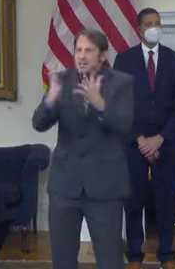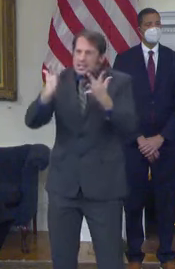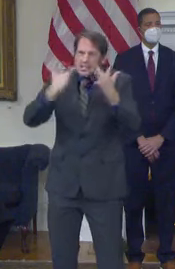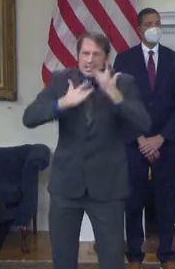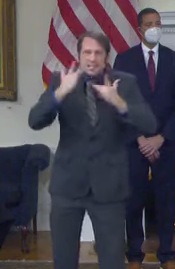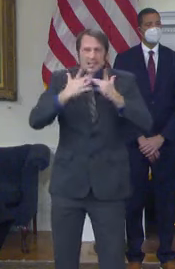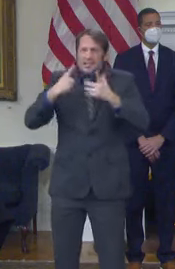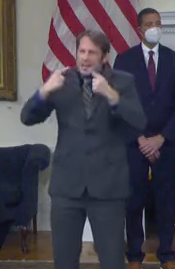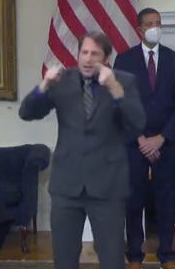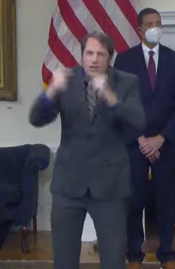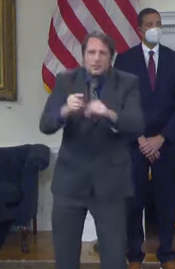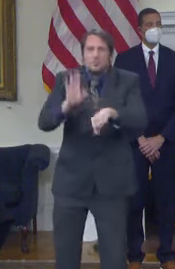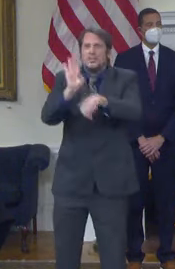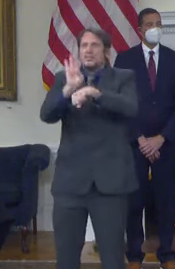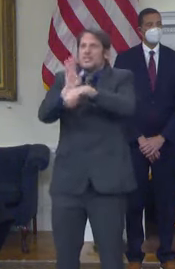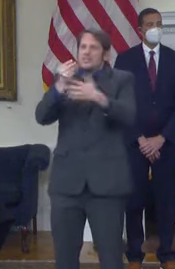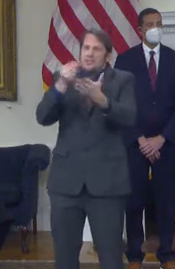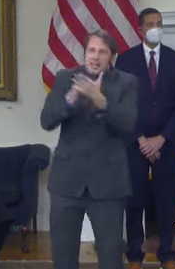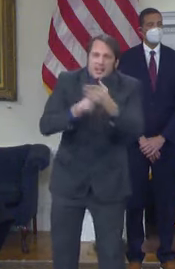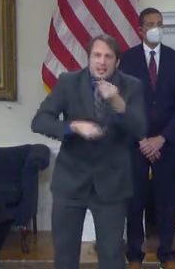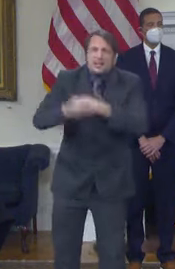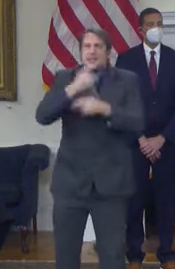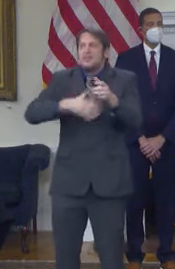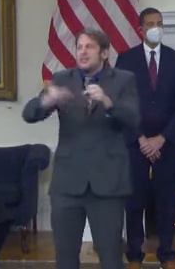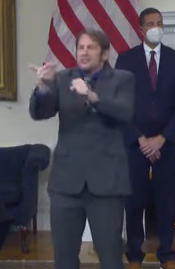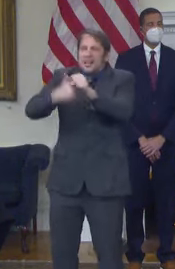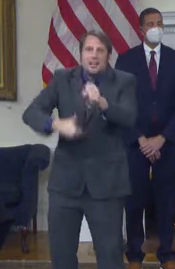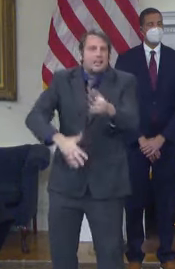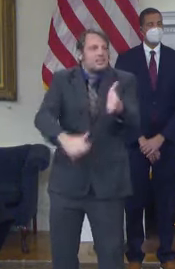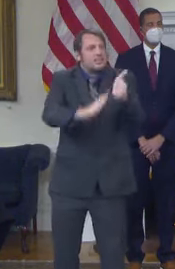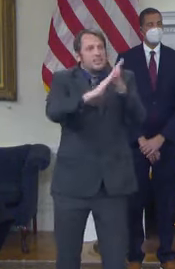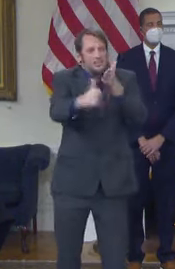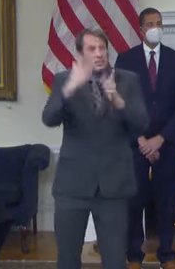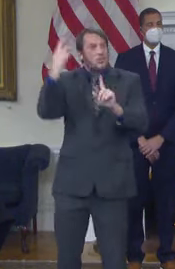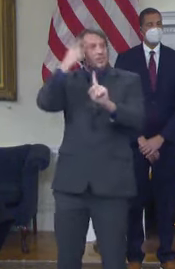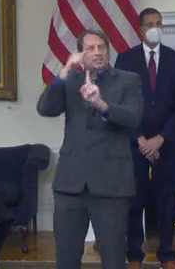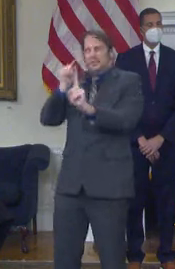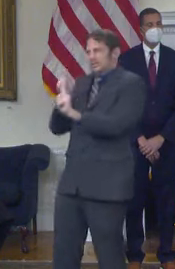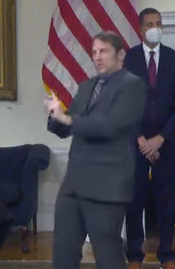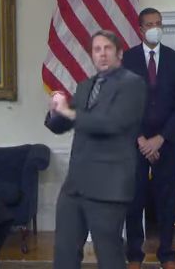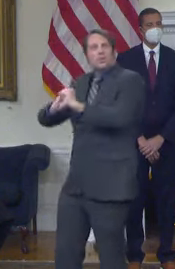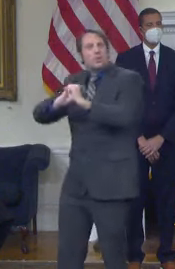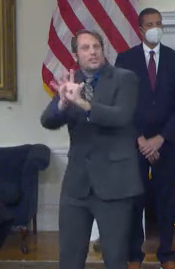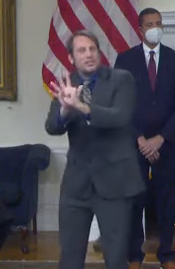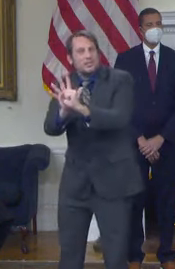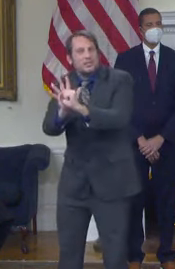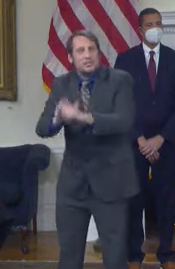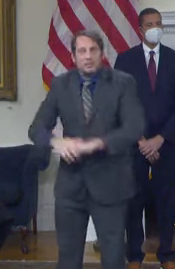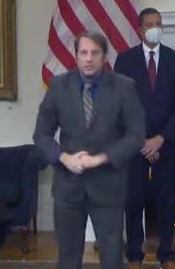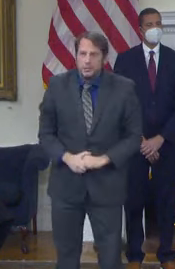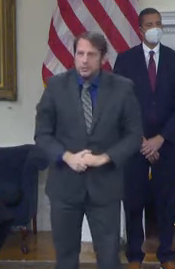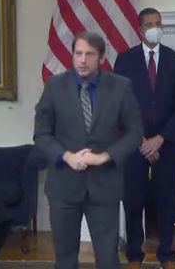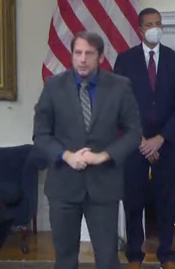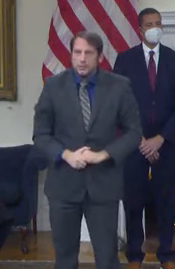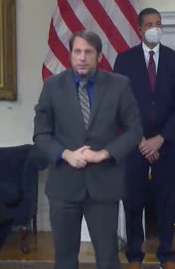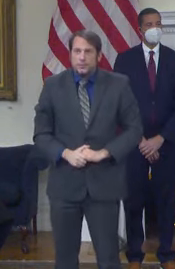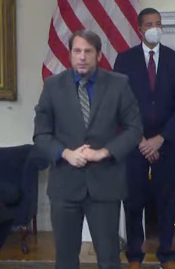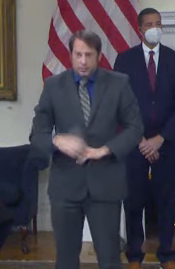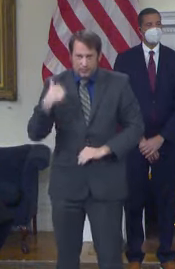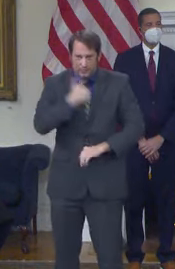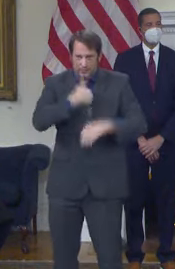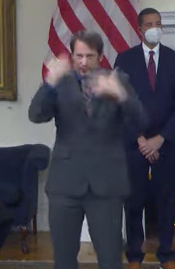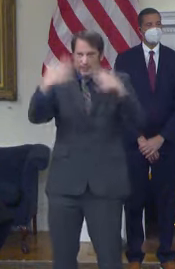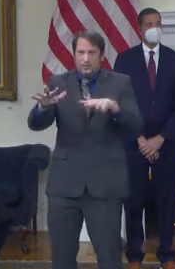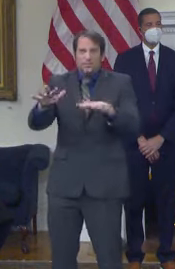to the pandemic. We sent more than 420,000 direct relief checks to Marylanders in need,